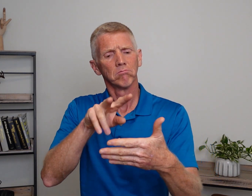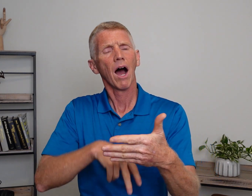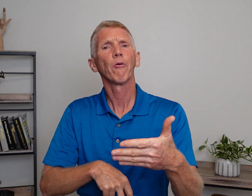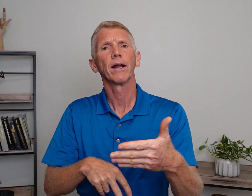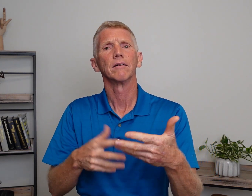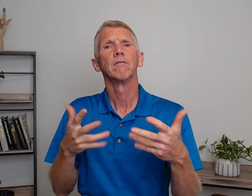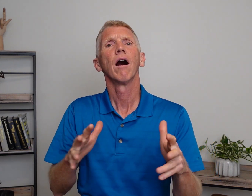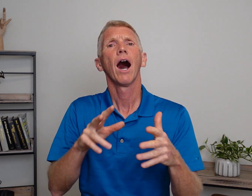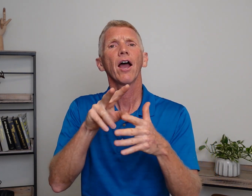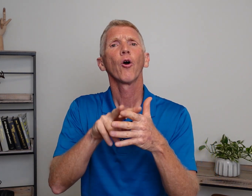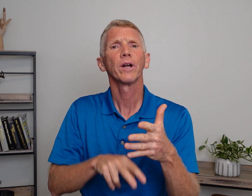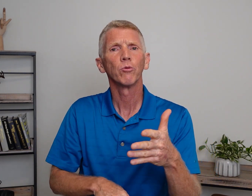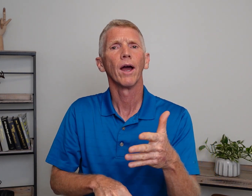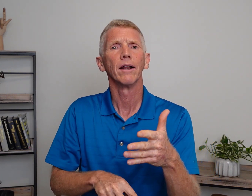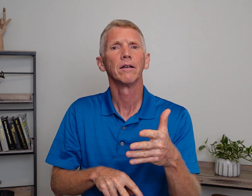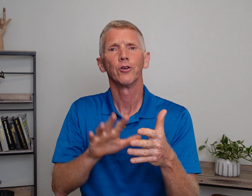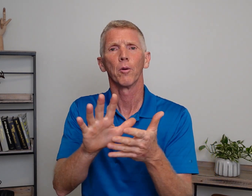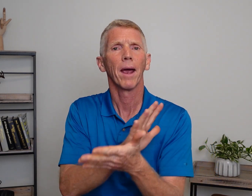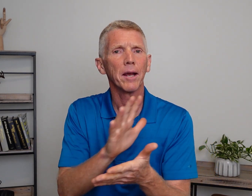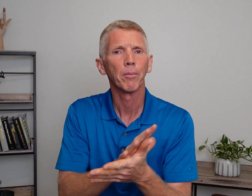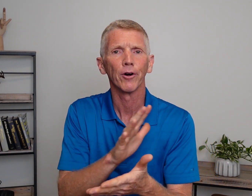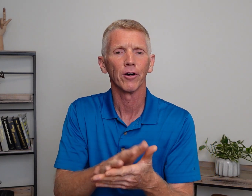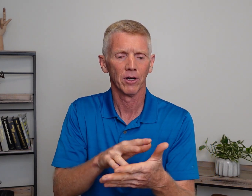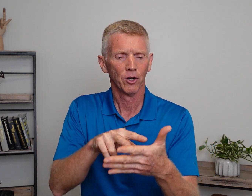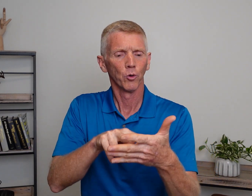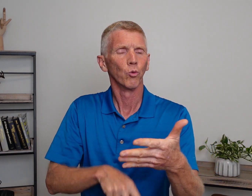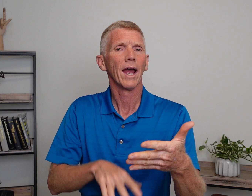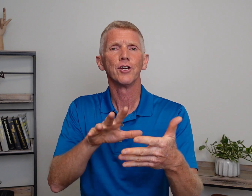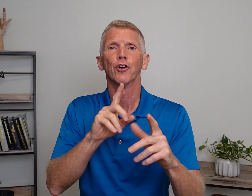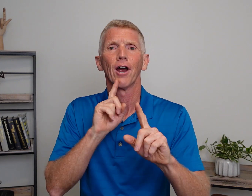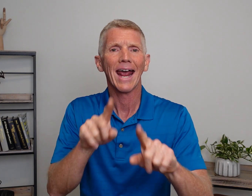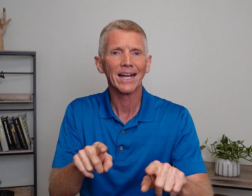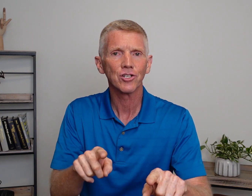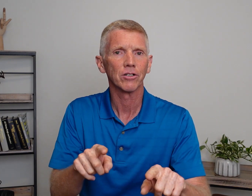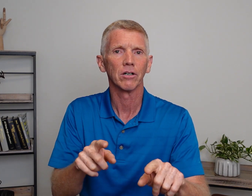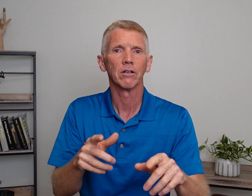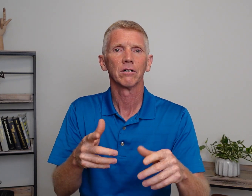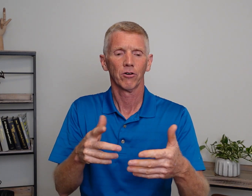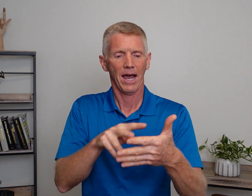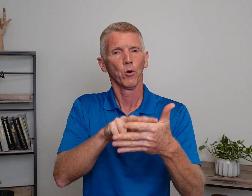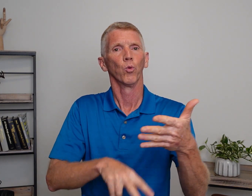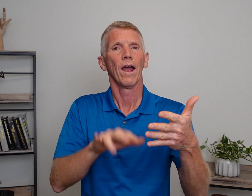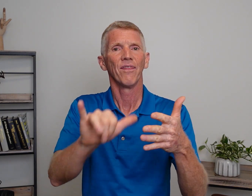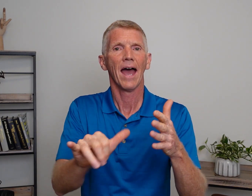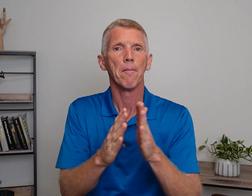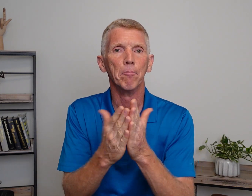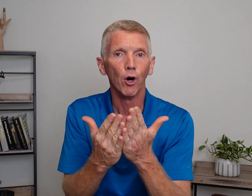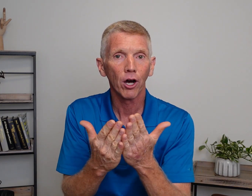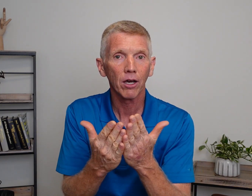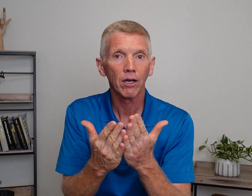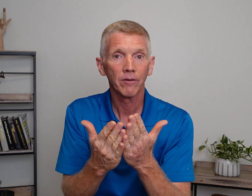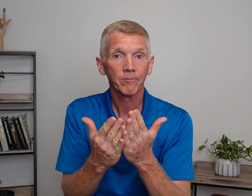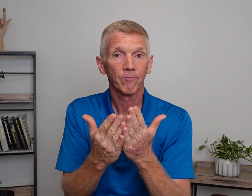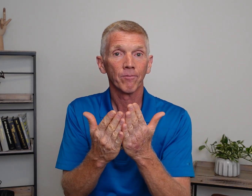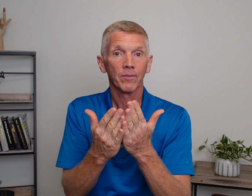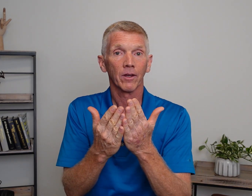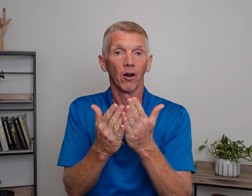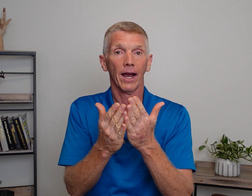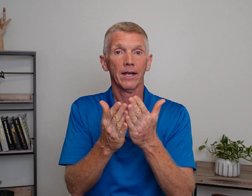I read it. I already read your paper. Read your answer. Right? Read that book. All right?